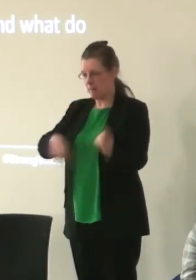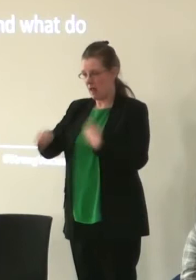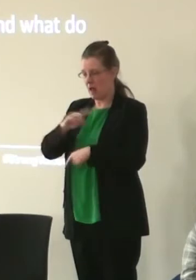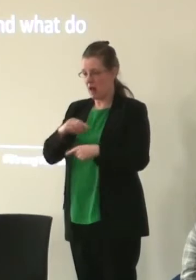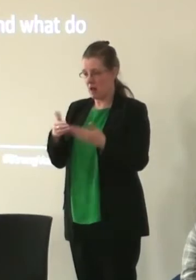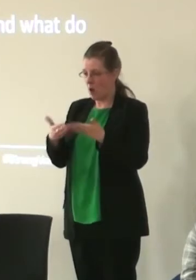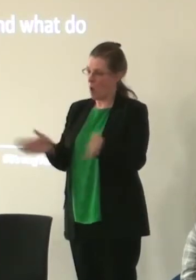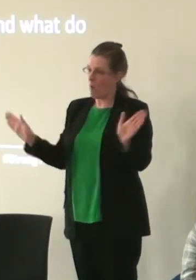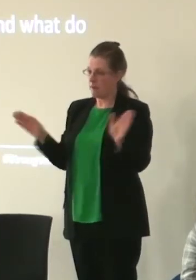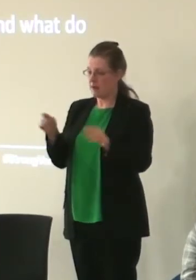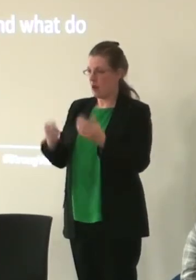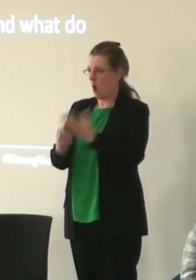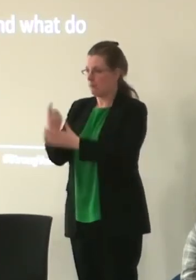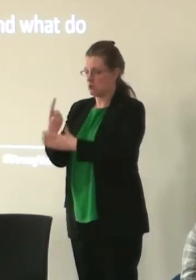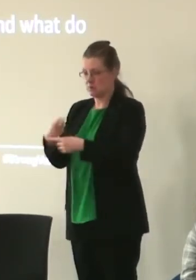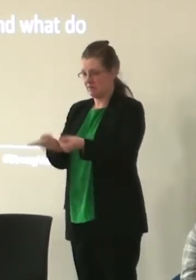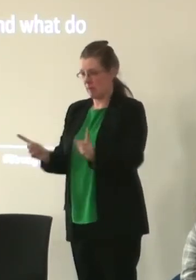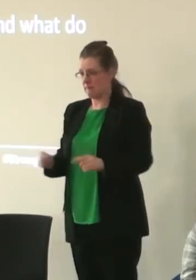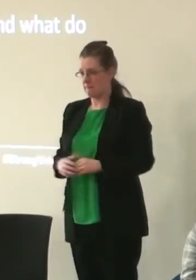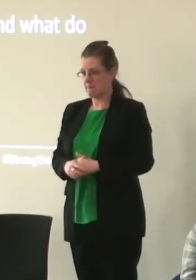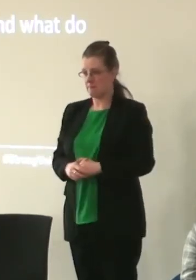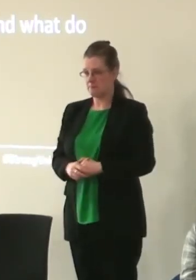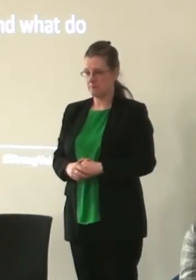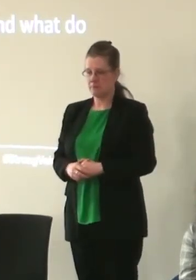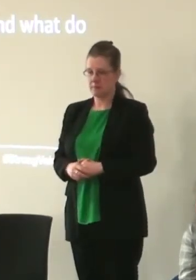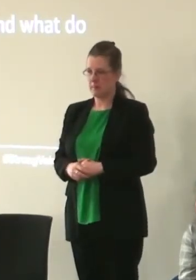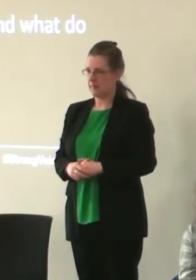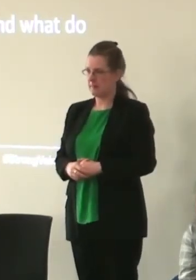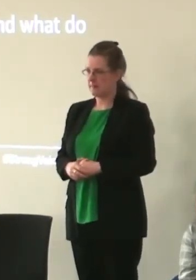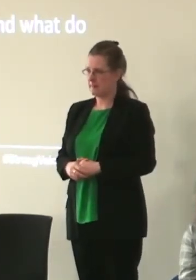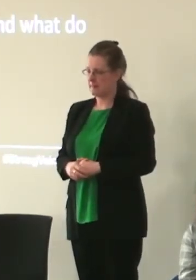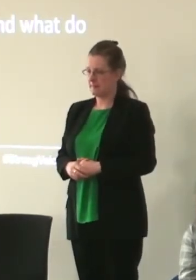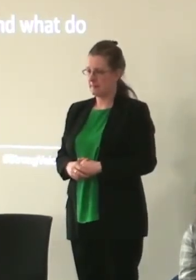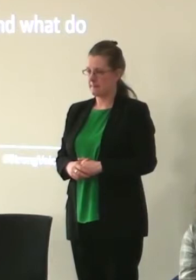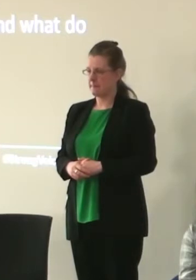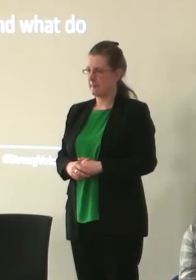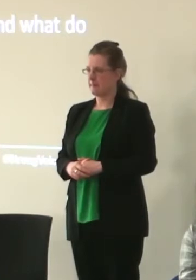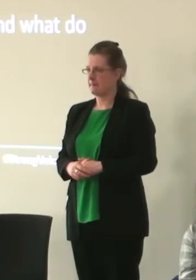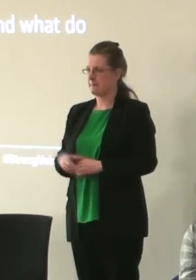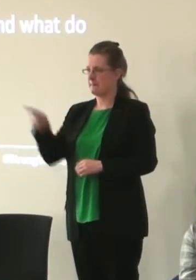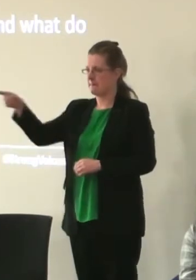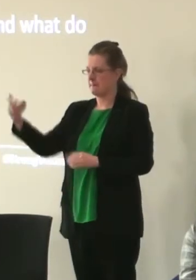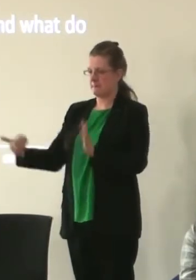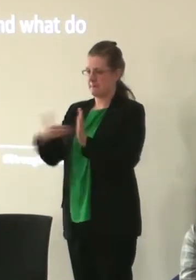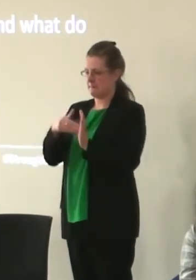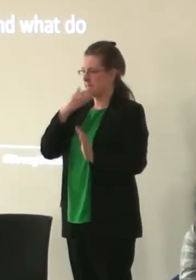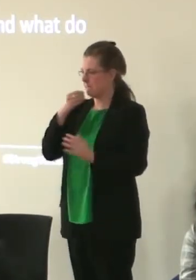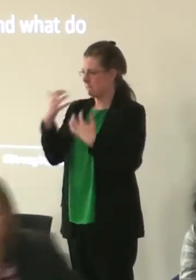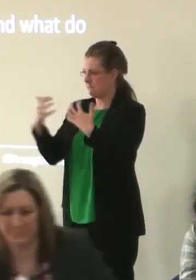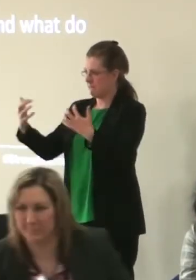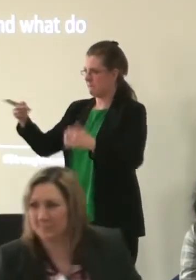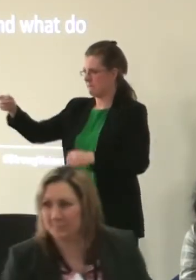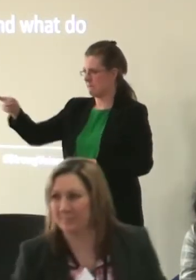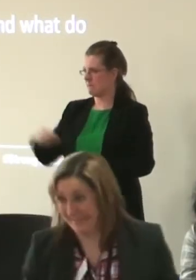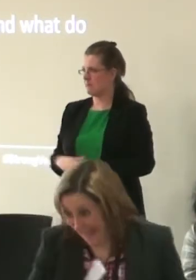of opening up opportunities to them for them thanks Pat I think asking